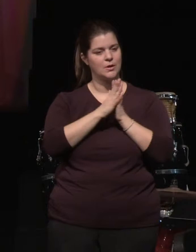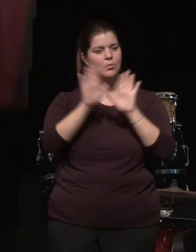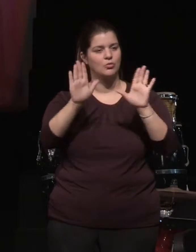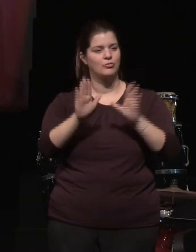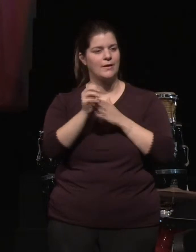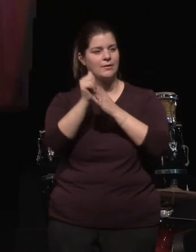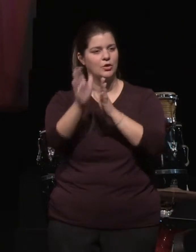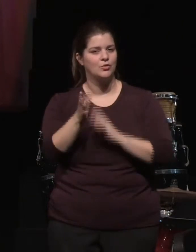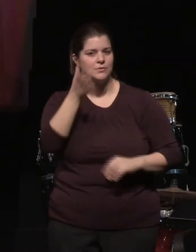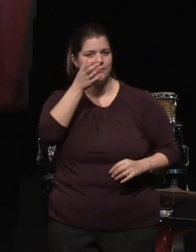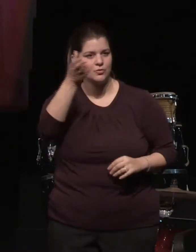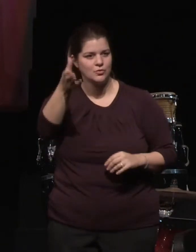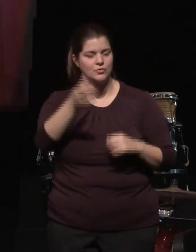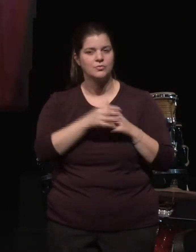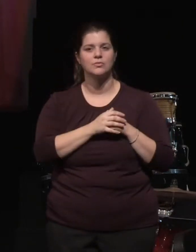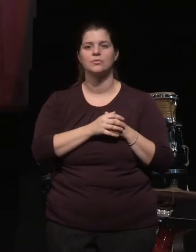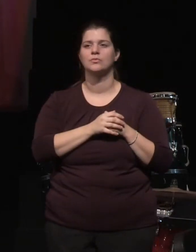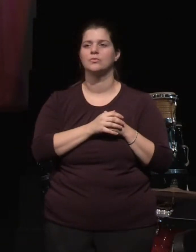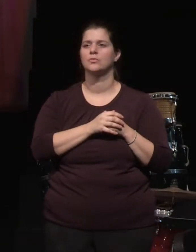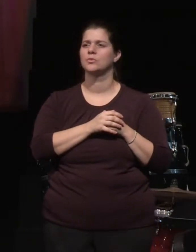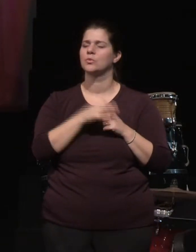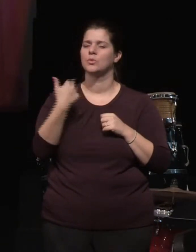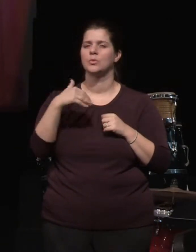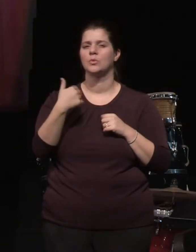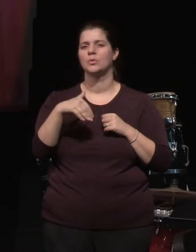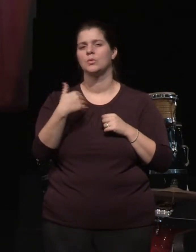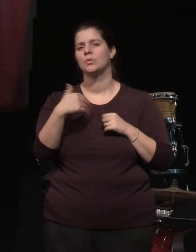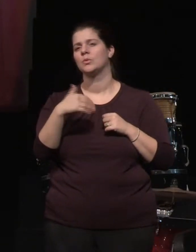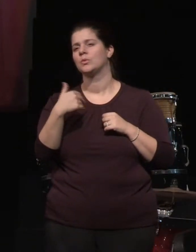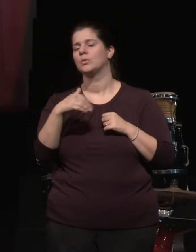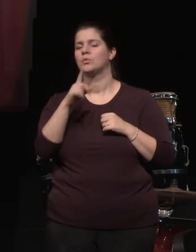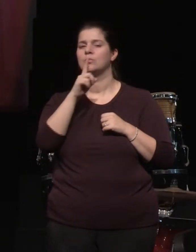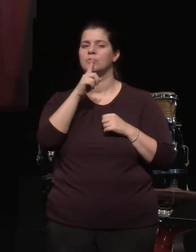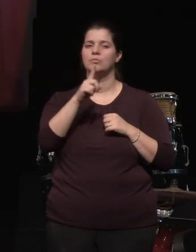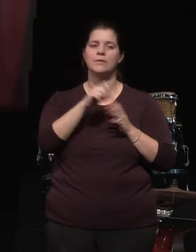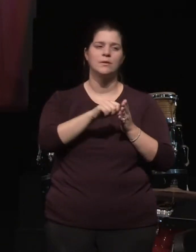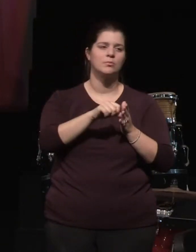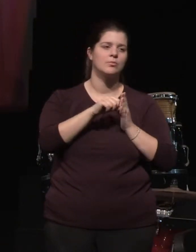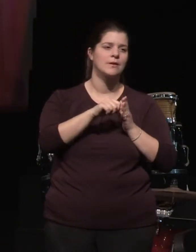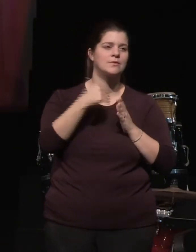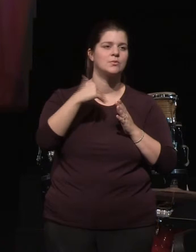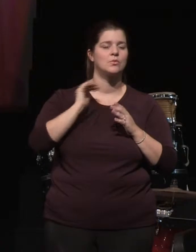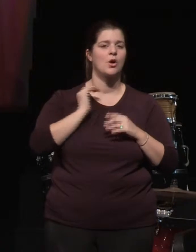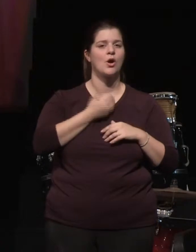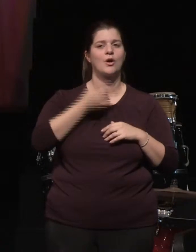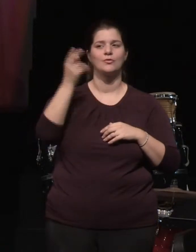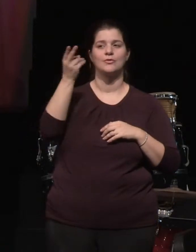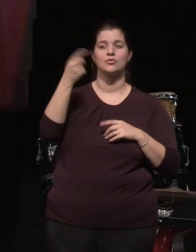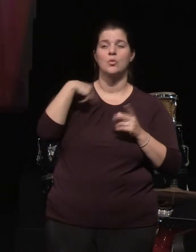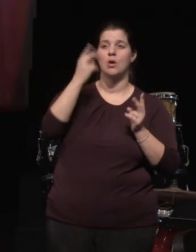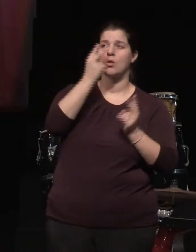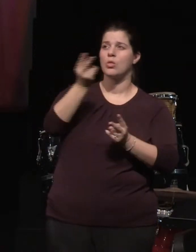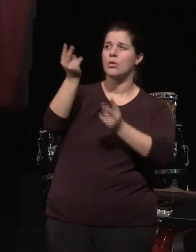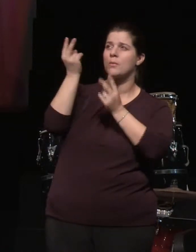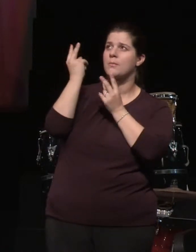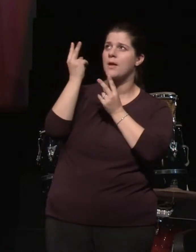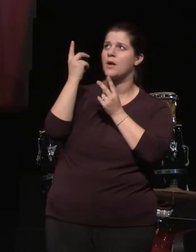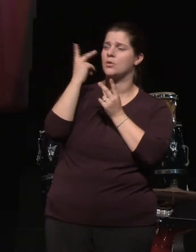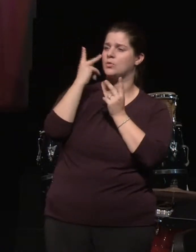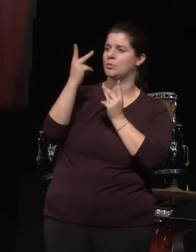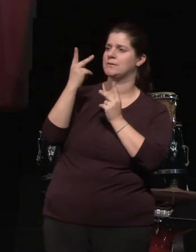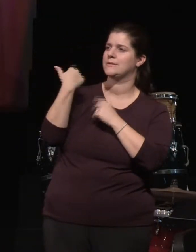emblazon the pages of history with a testimony. A testimony of a person and of a people.